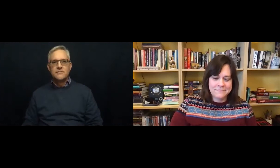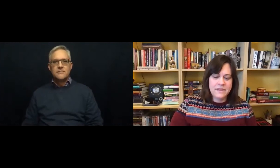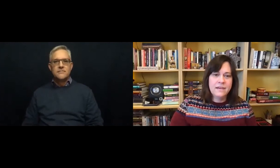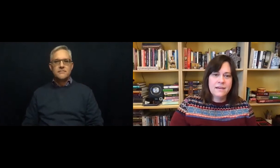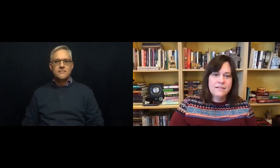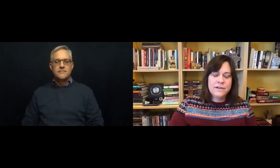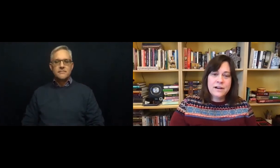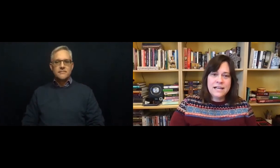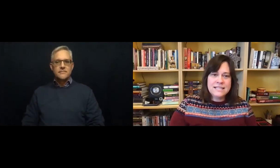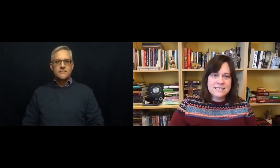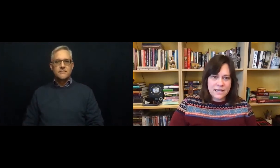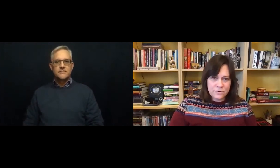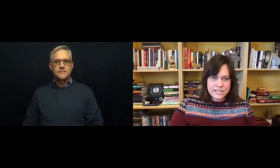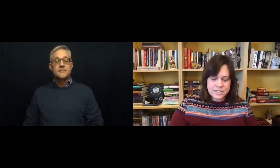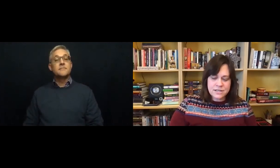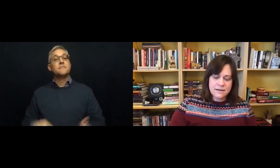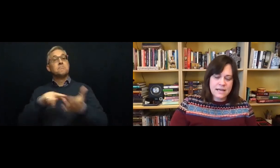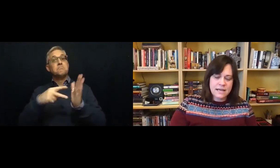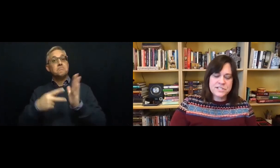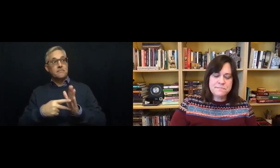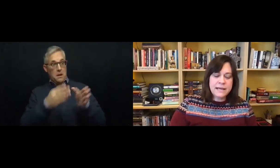Very distinguished and respected.